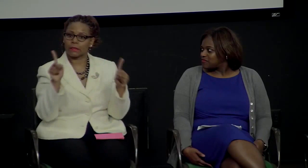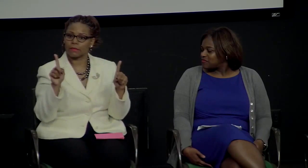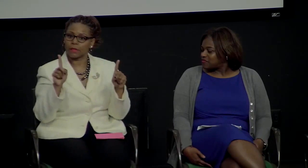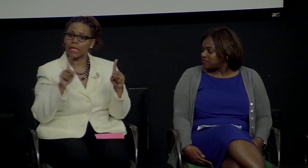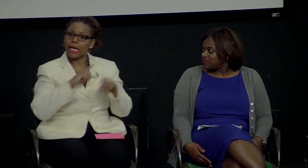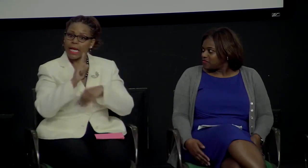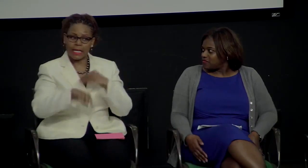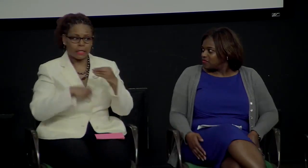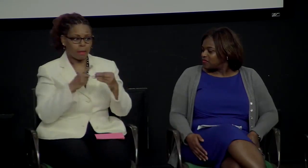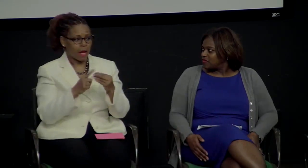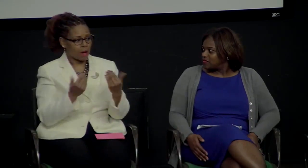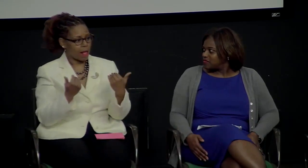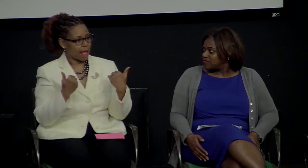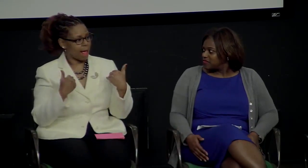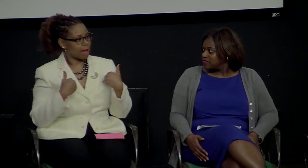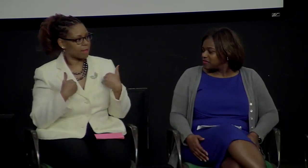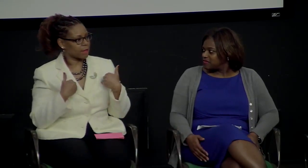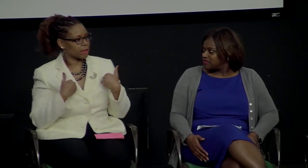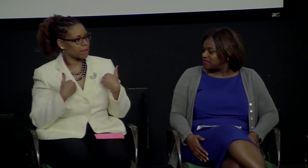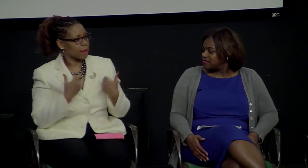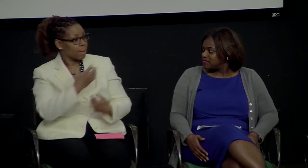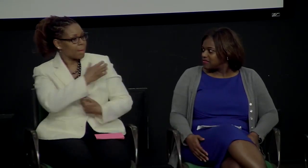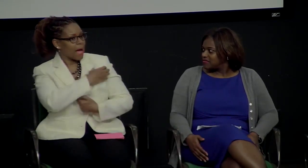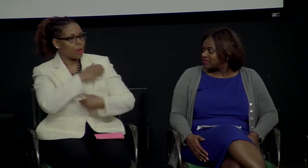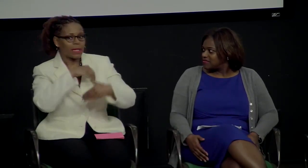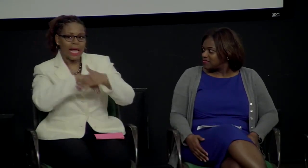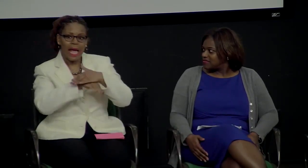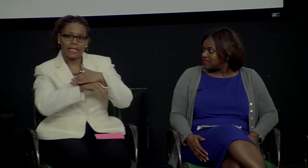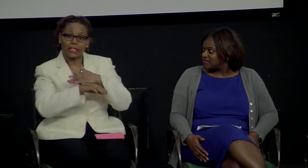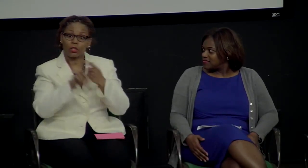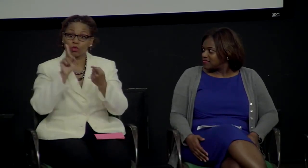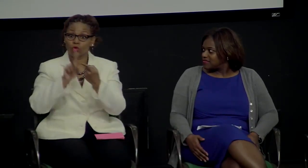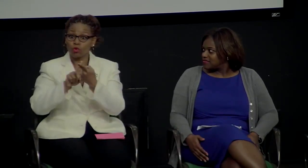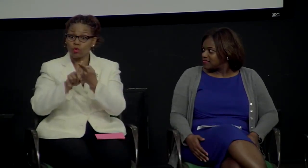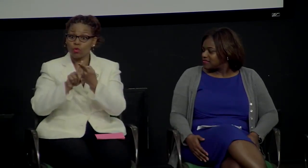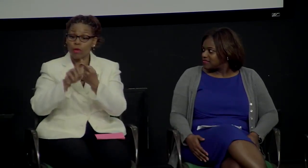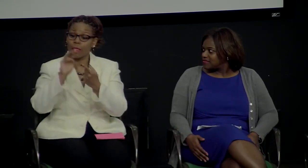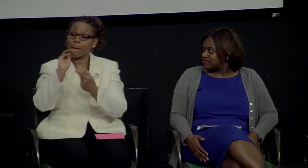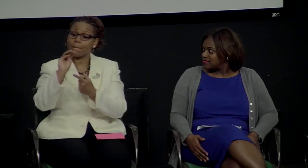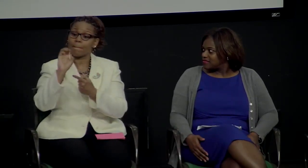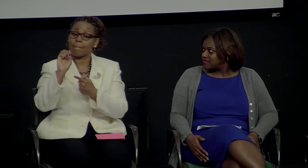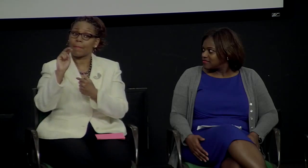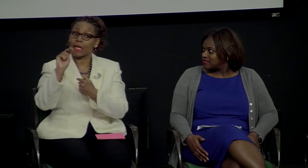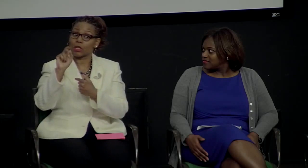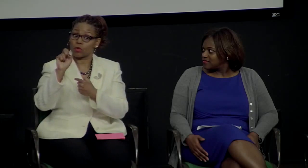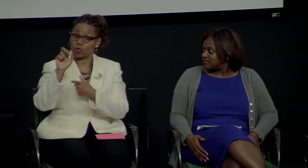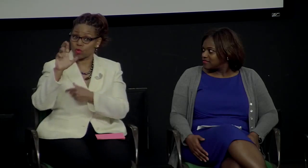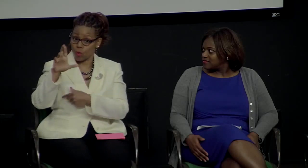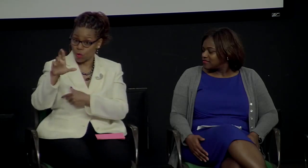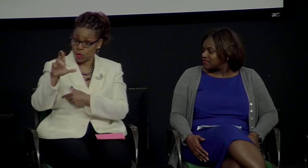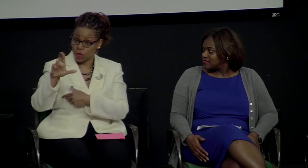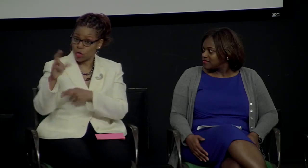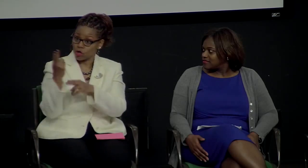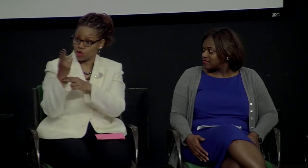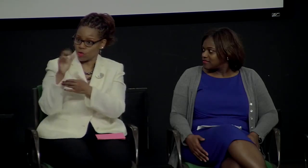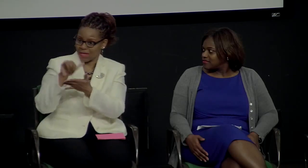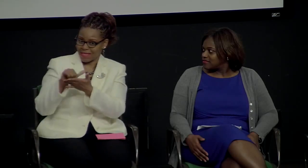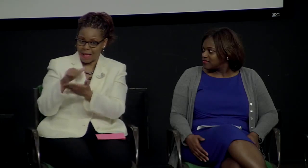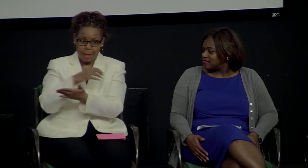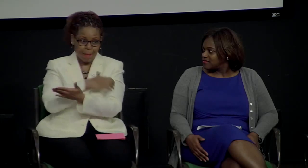all of this information. However, the peer mentor model is quite different. We are allowing ourselves to have